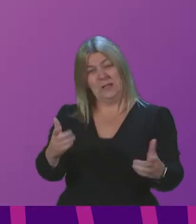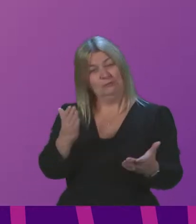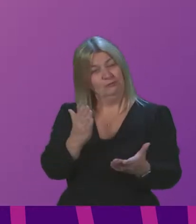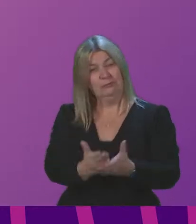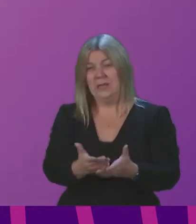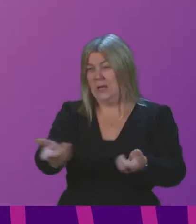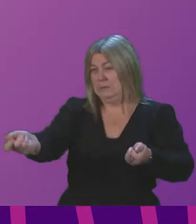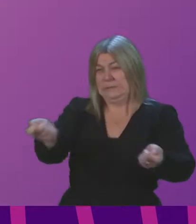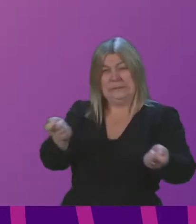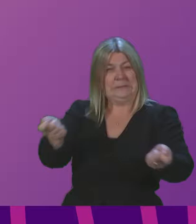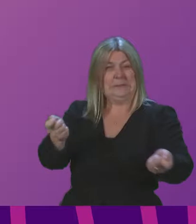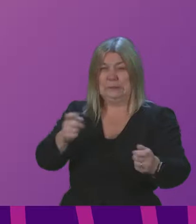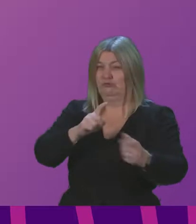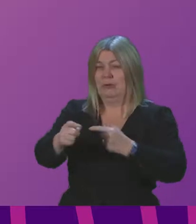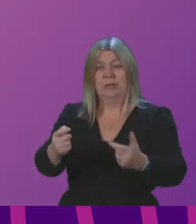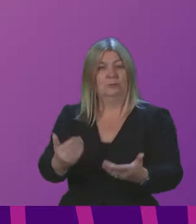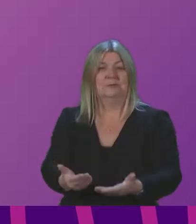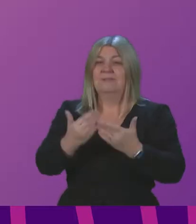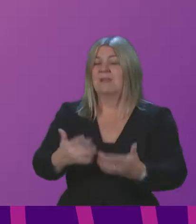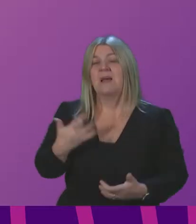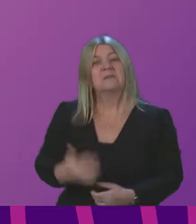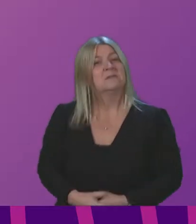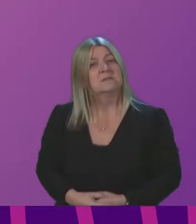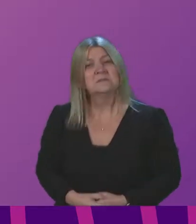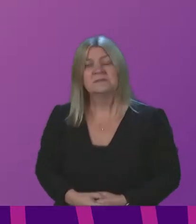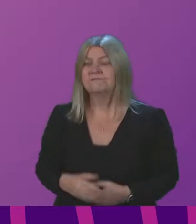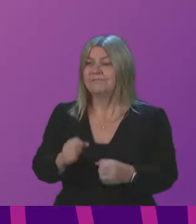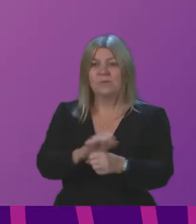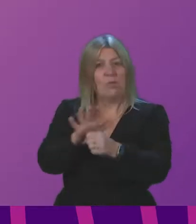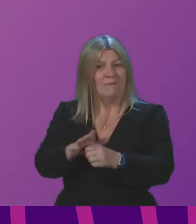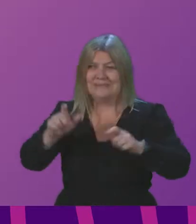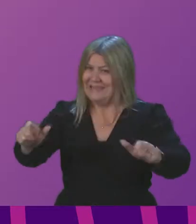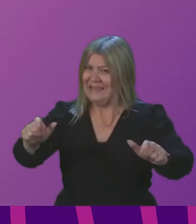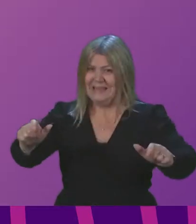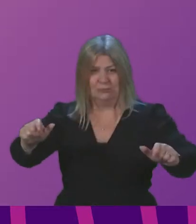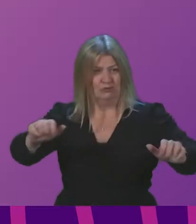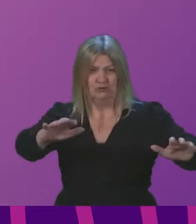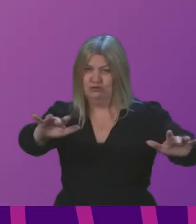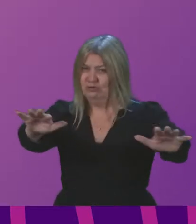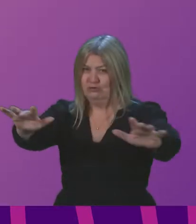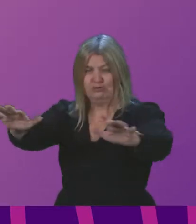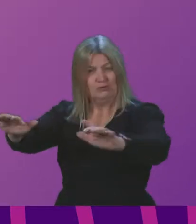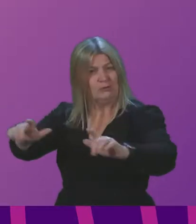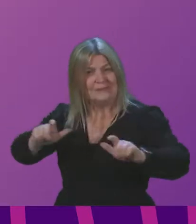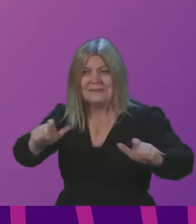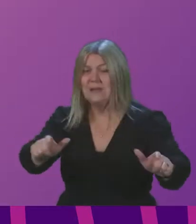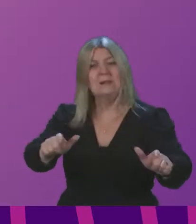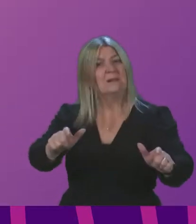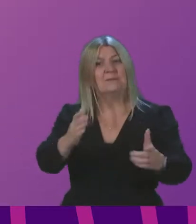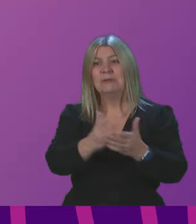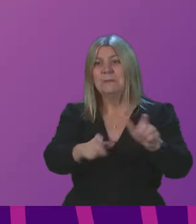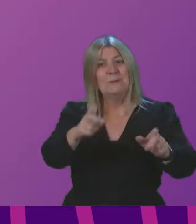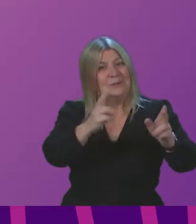lives. The virus hasn't gone and it's still killing people every day in Scotland and all over the world. Sadly,